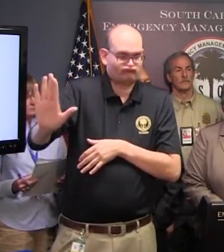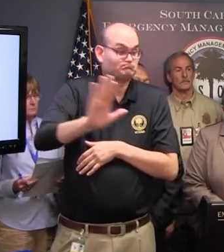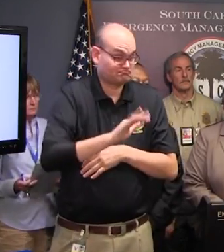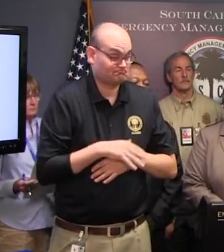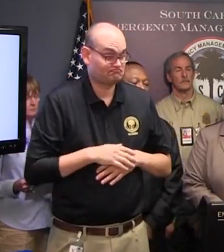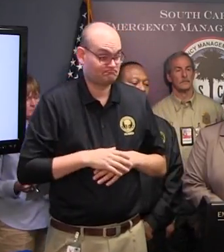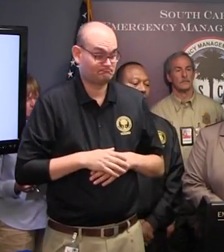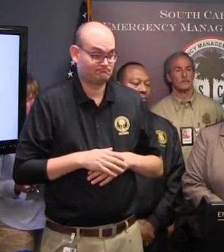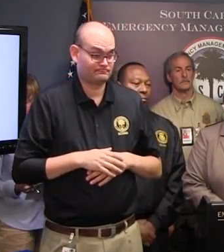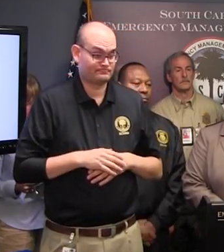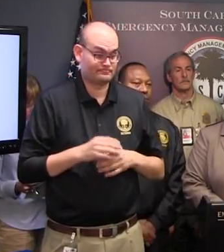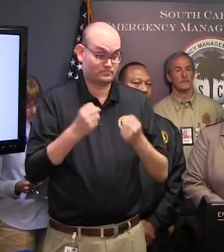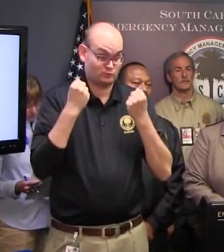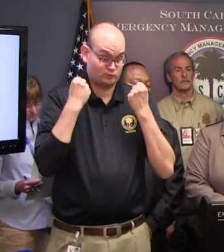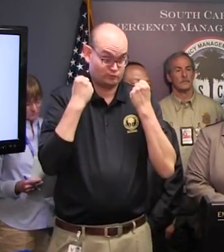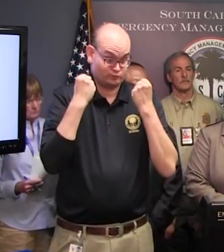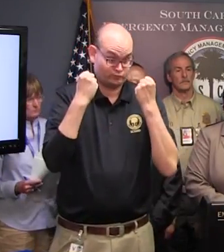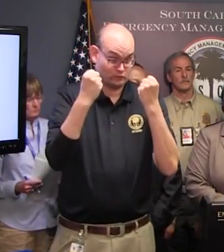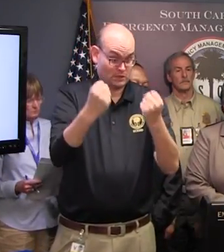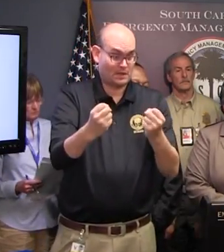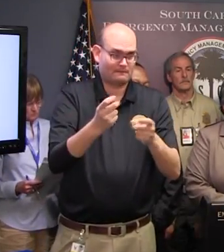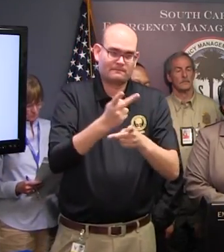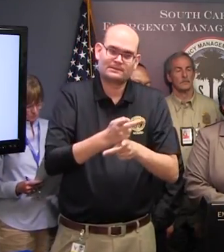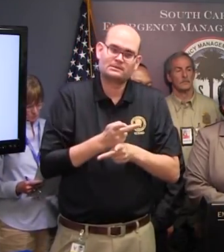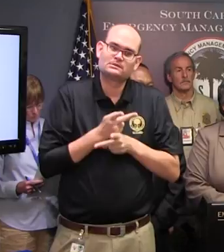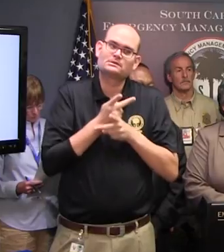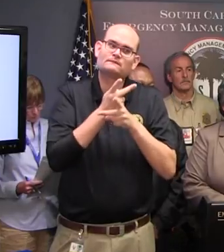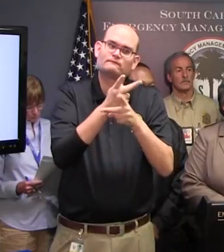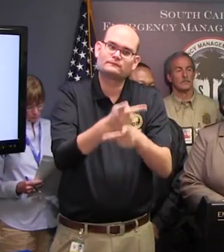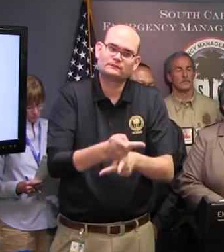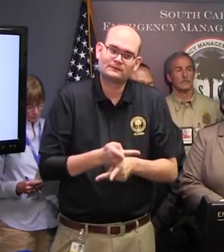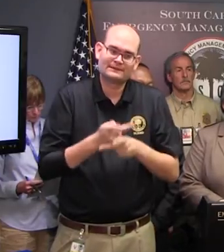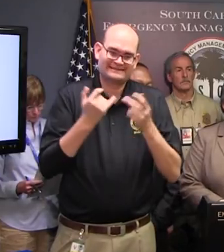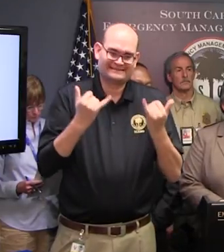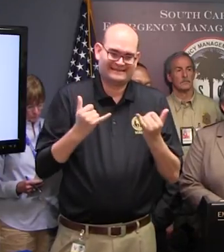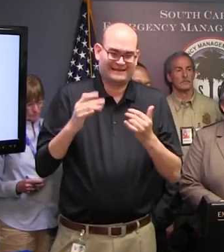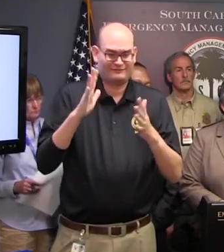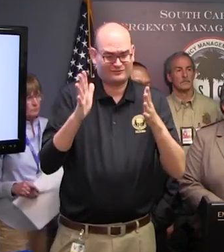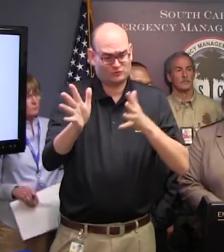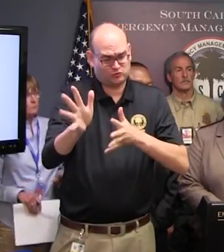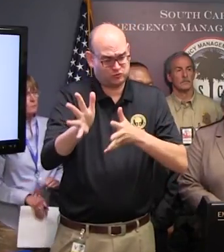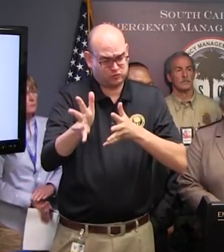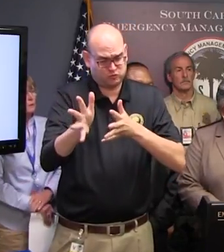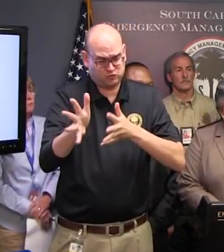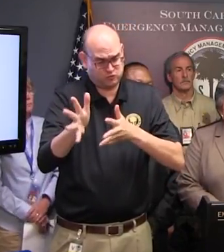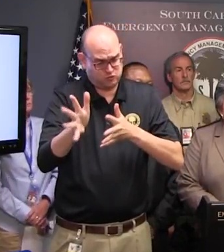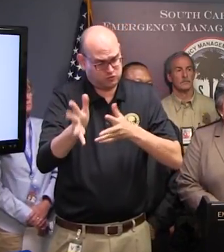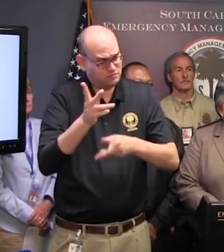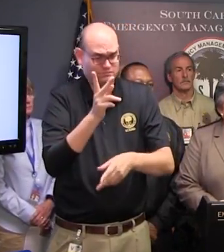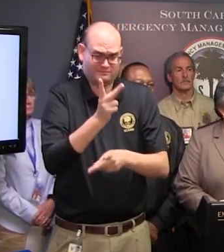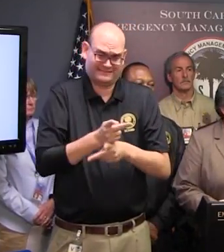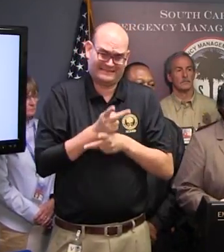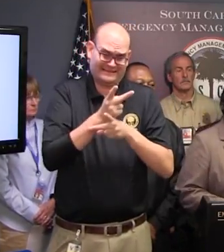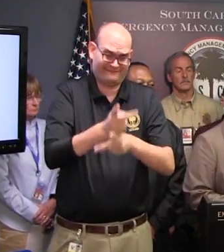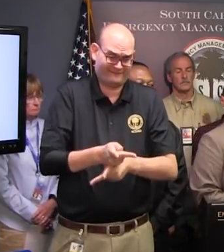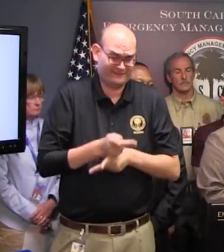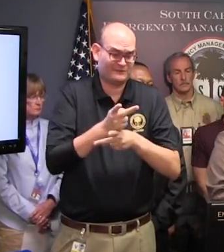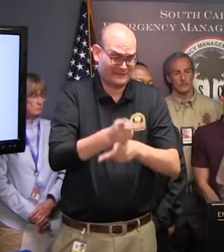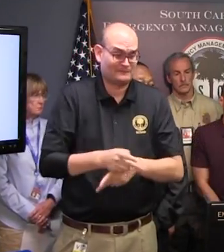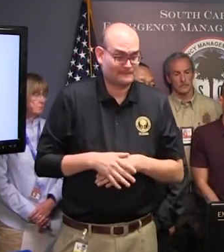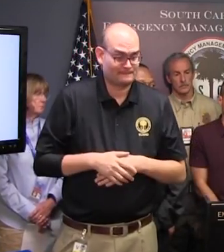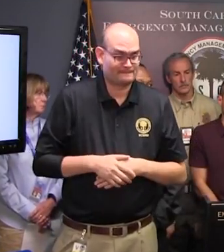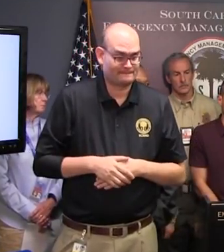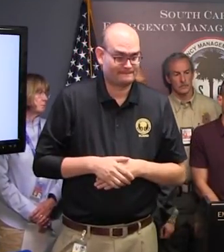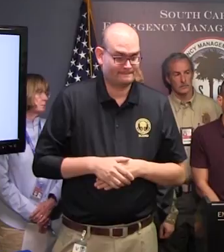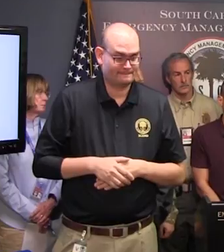the state today with these wind gusts that are coming through the area just due to the unpredictability of it. So please be careful on the highways. Thank